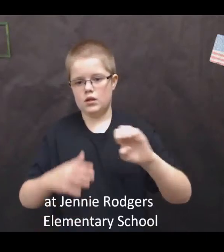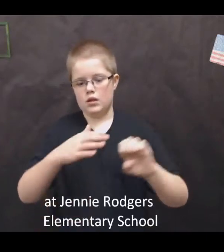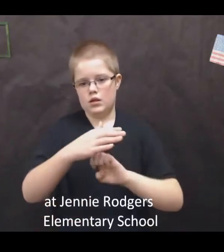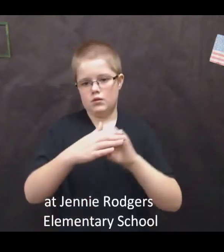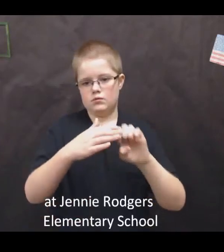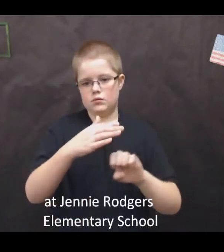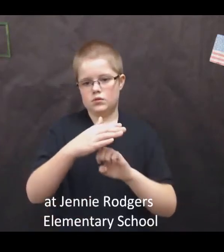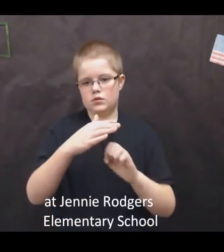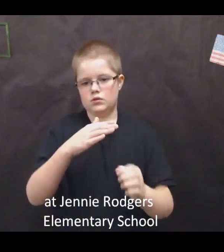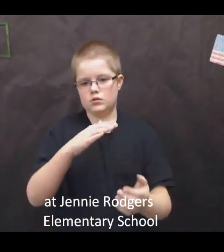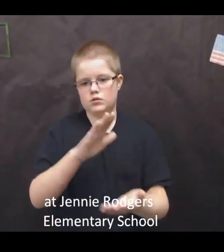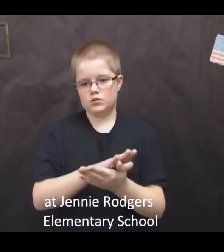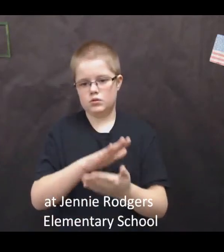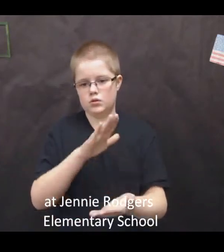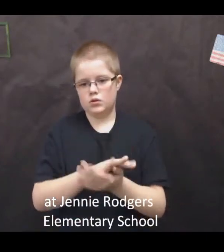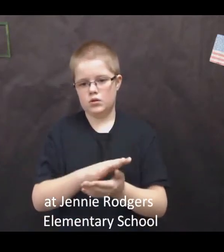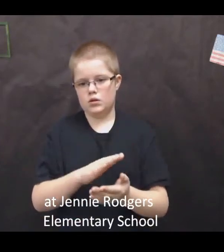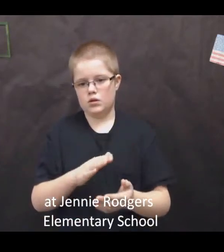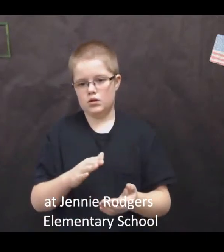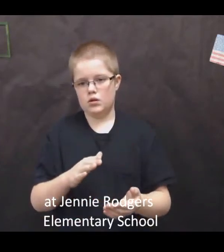At Jenny Rogers Elementary School.